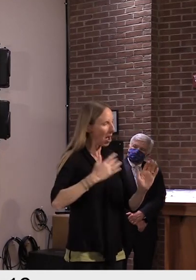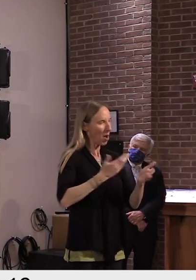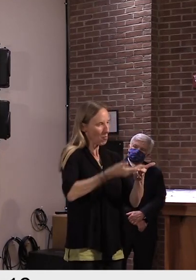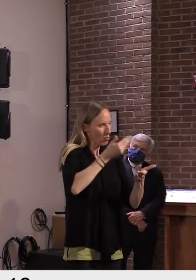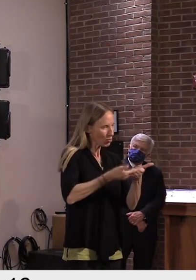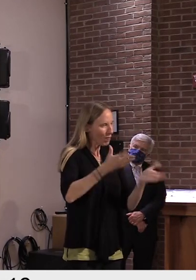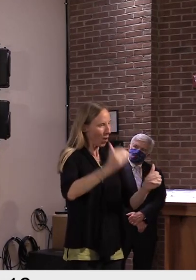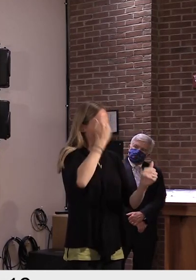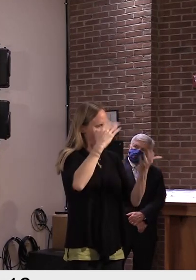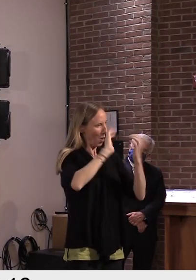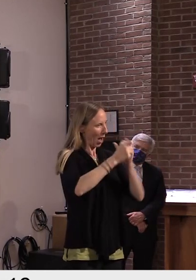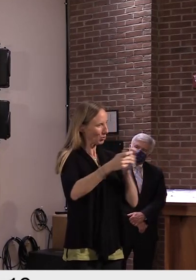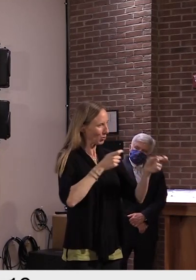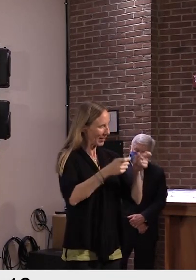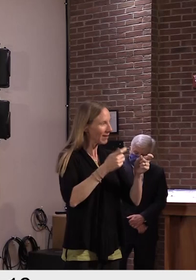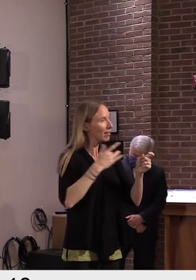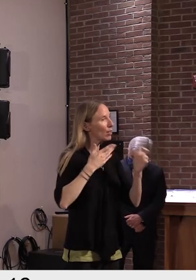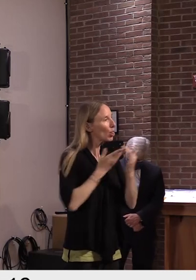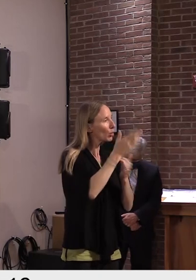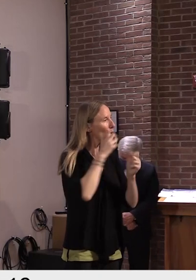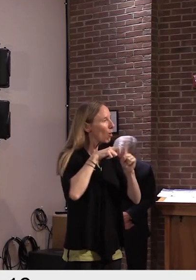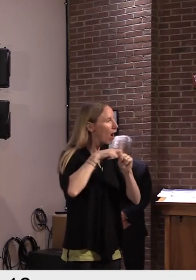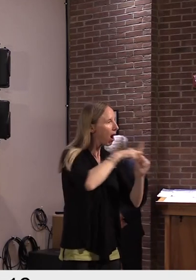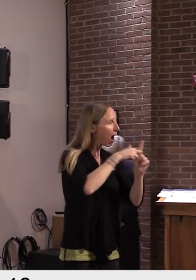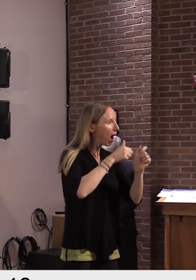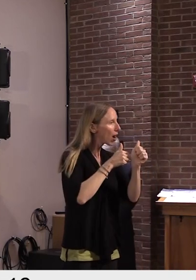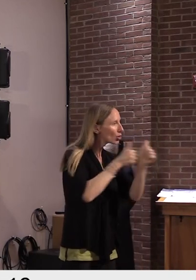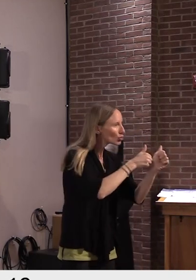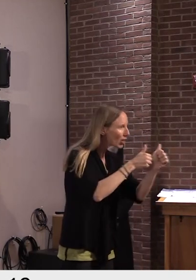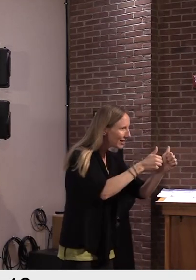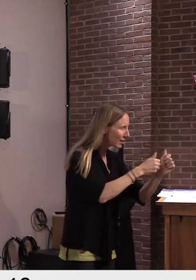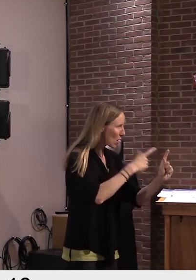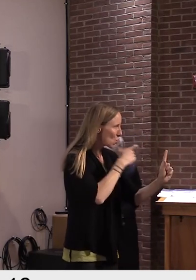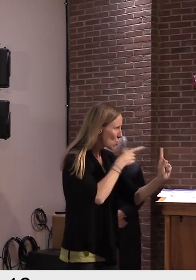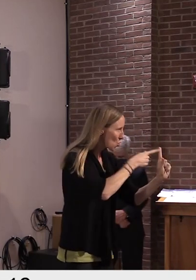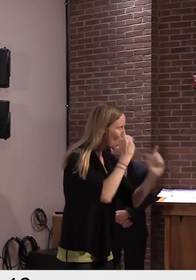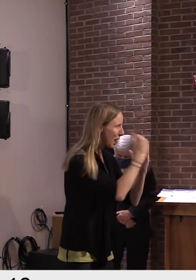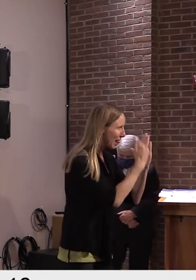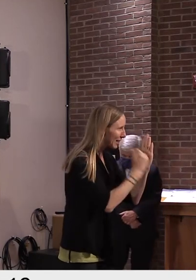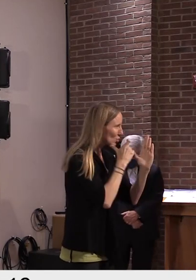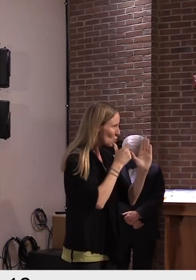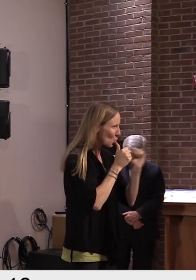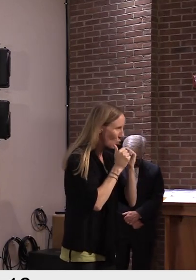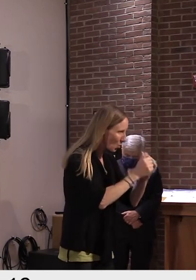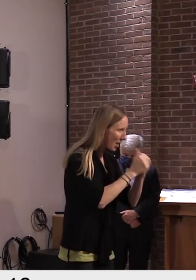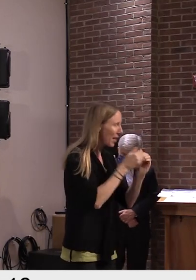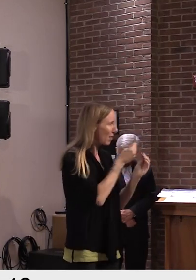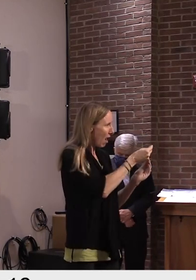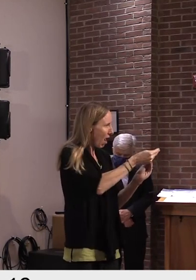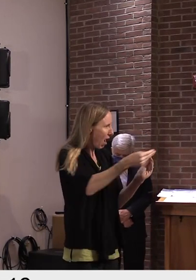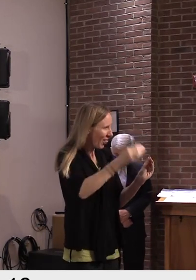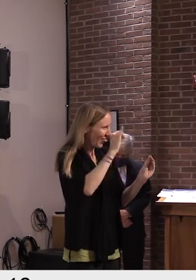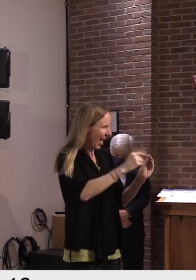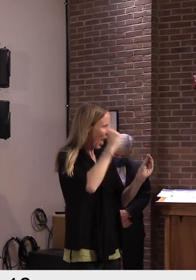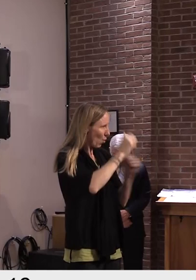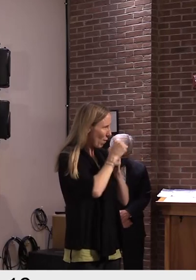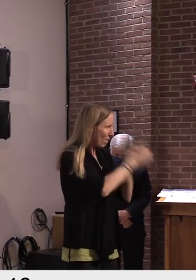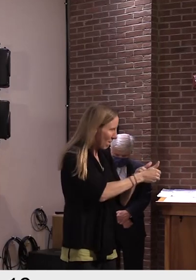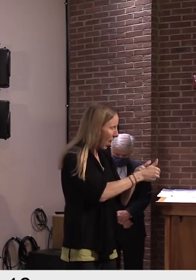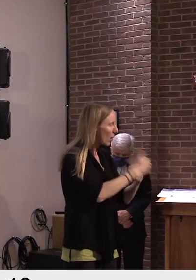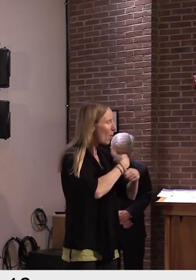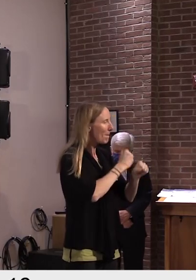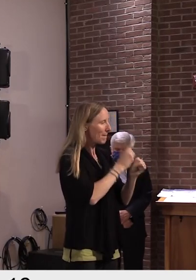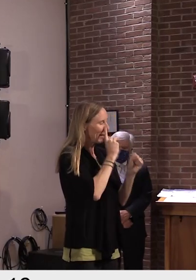tracing to make sure we quickly identify those who need to isolate or quarantine in order to contain any potential